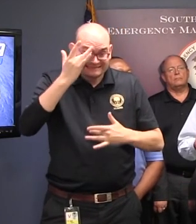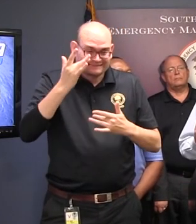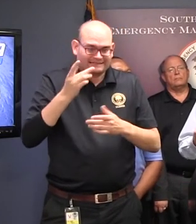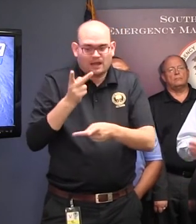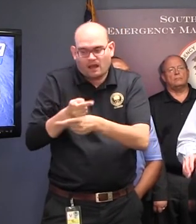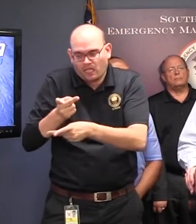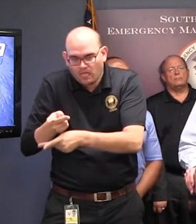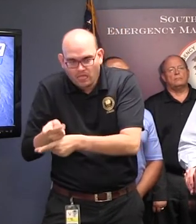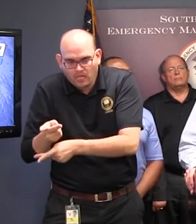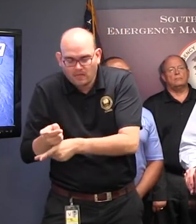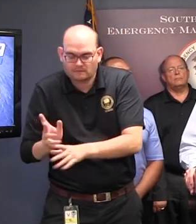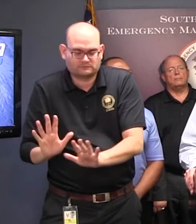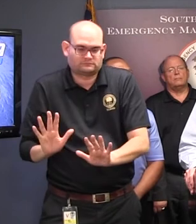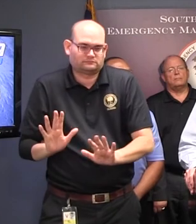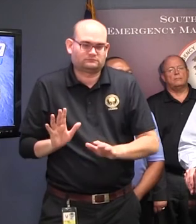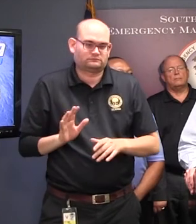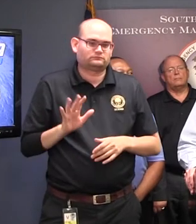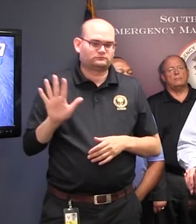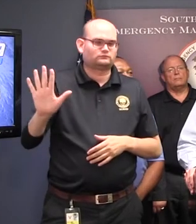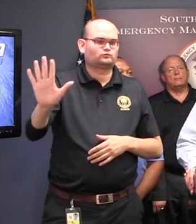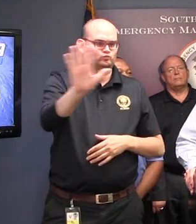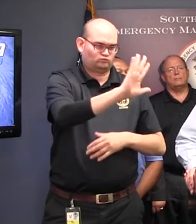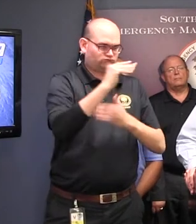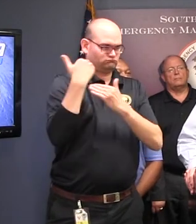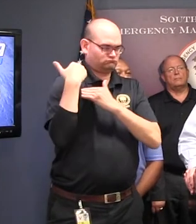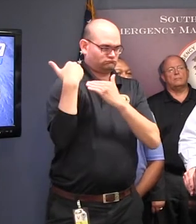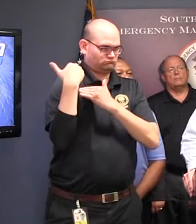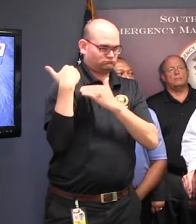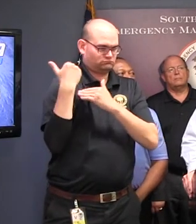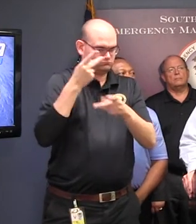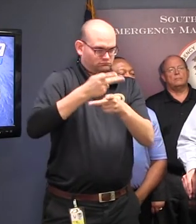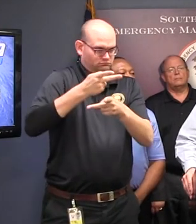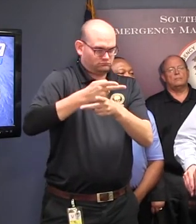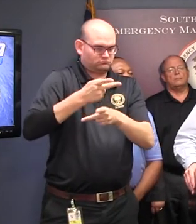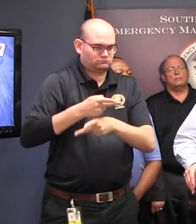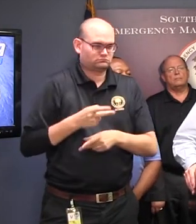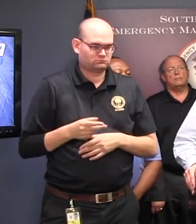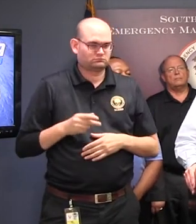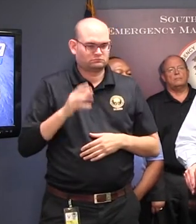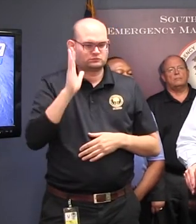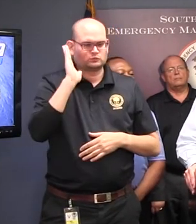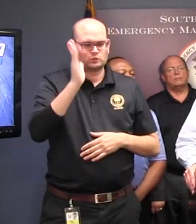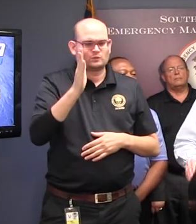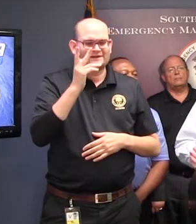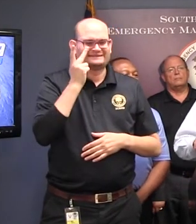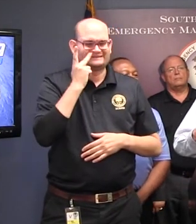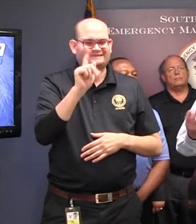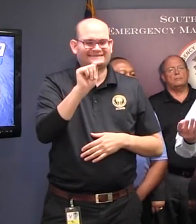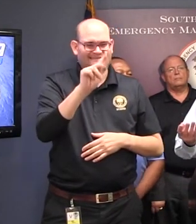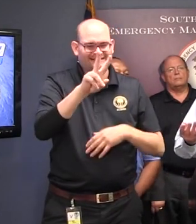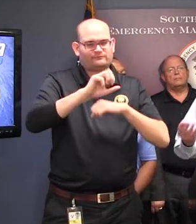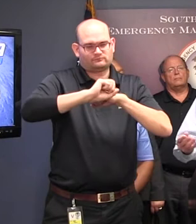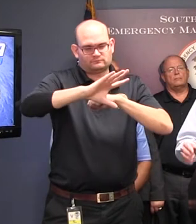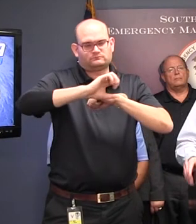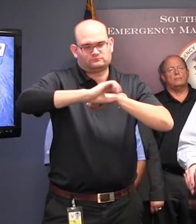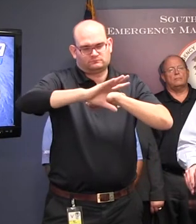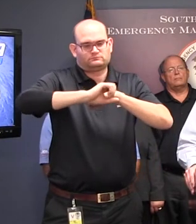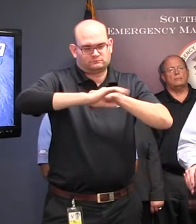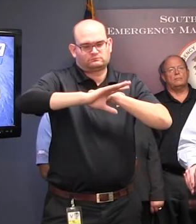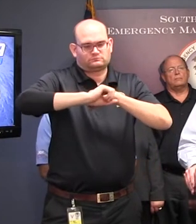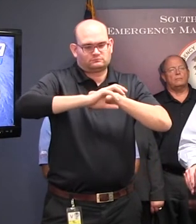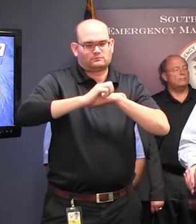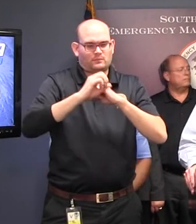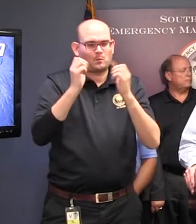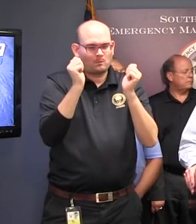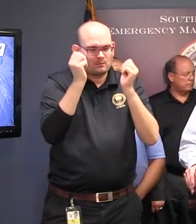There are messages and things on television, various sources that have information